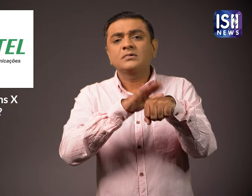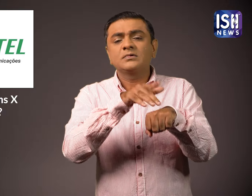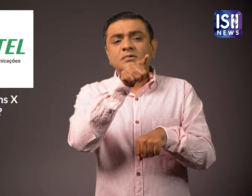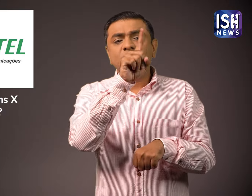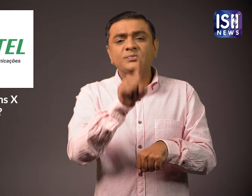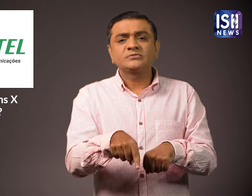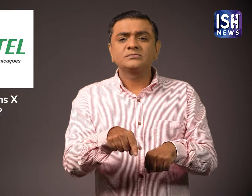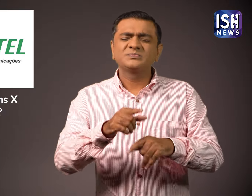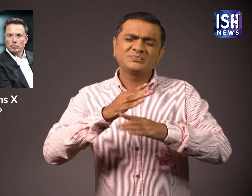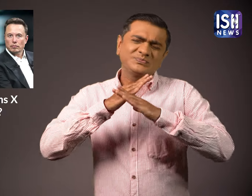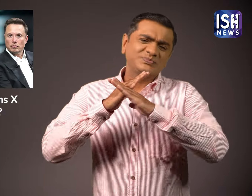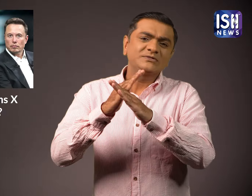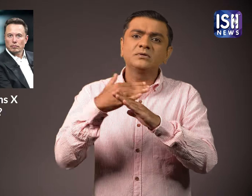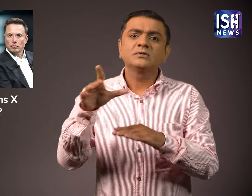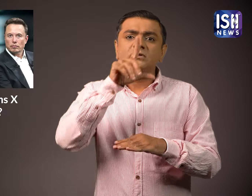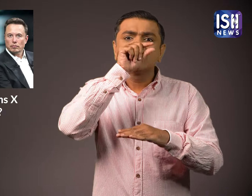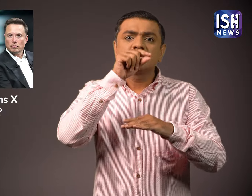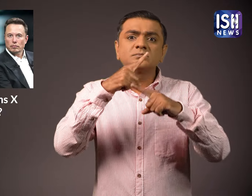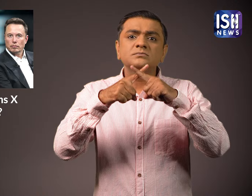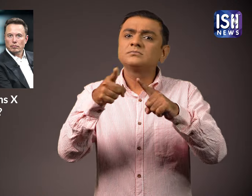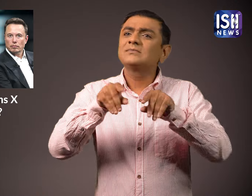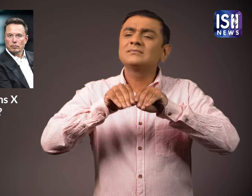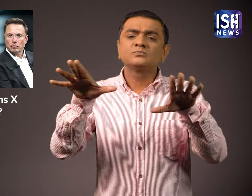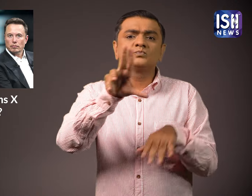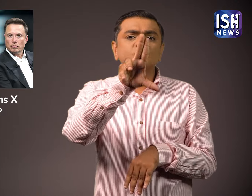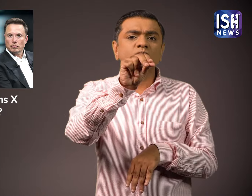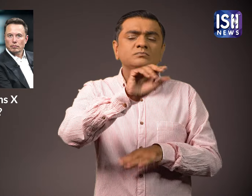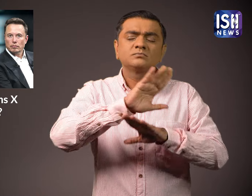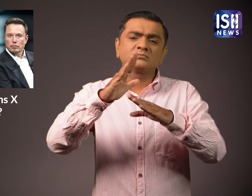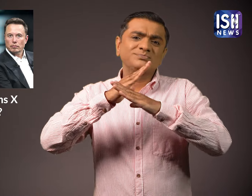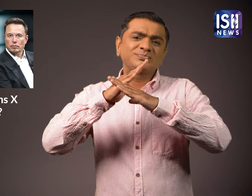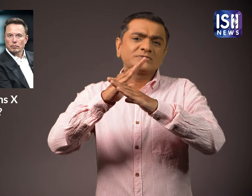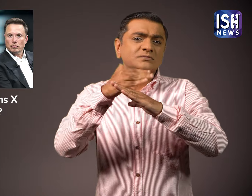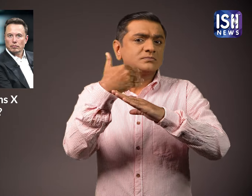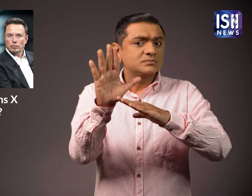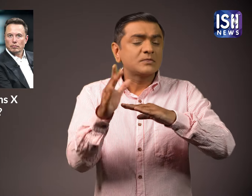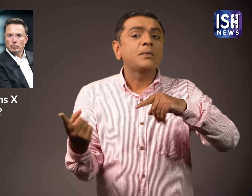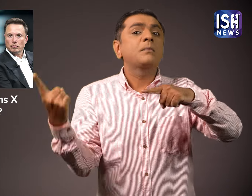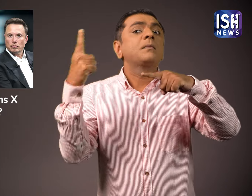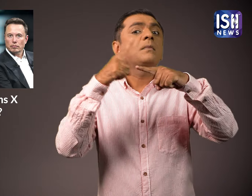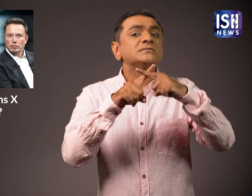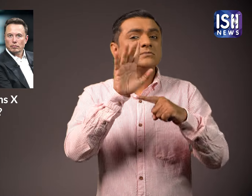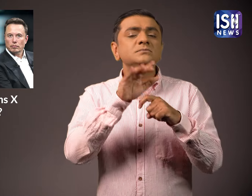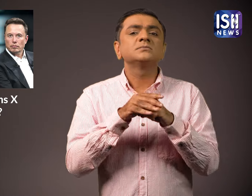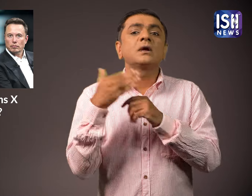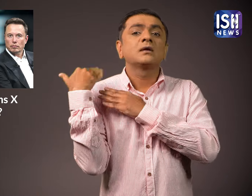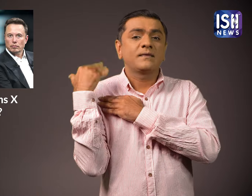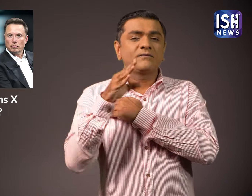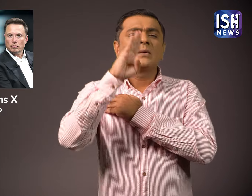to suspend access to X throughout the country. Moreover, using X